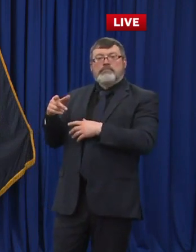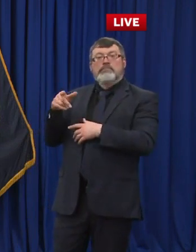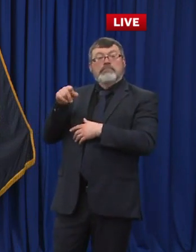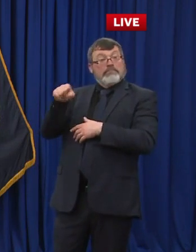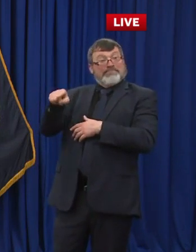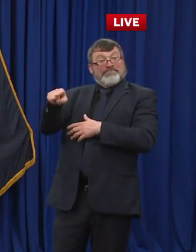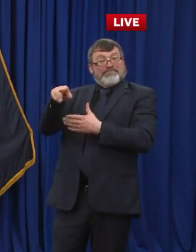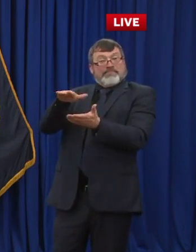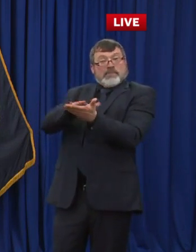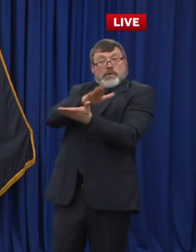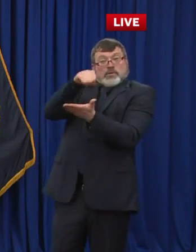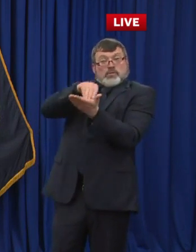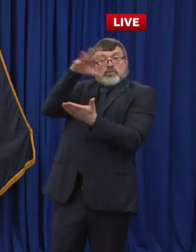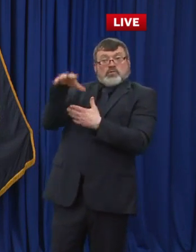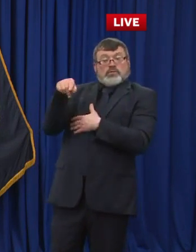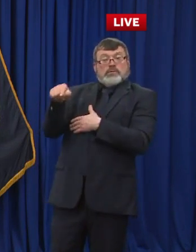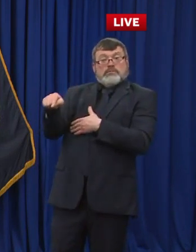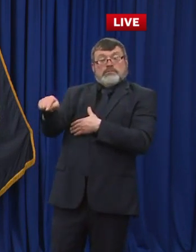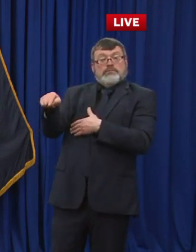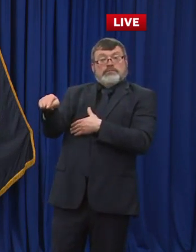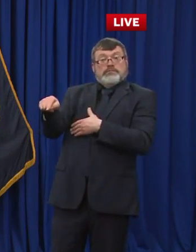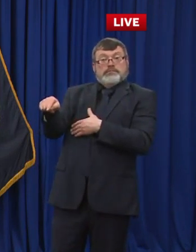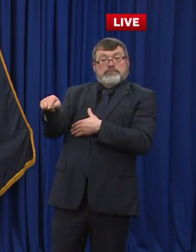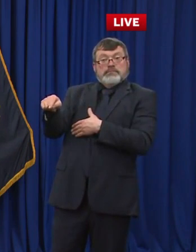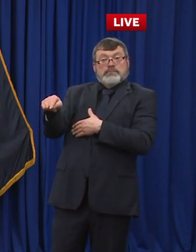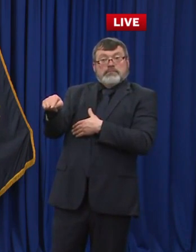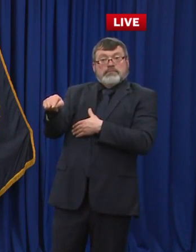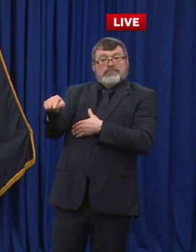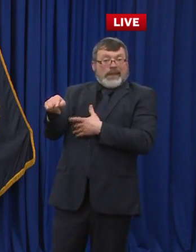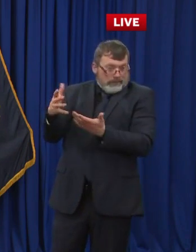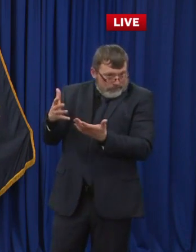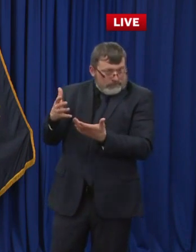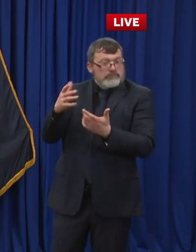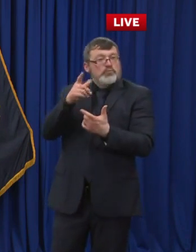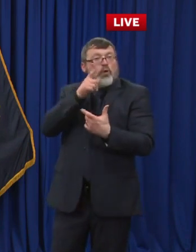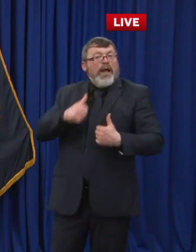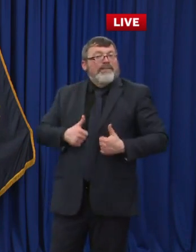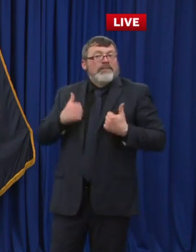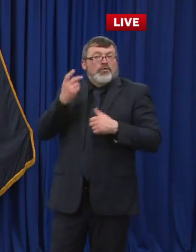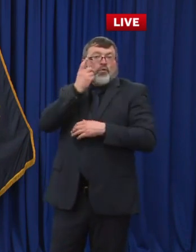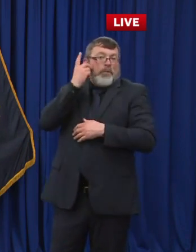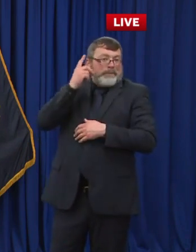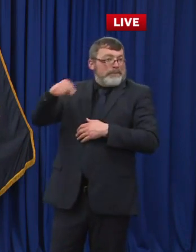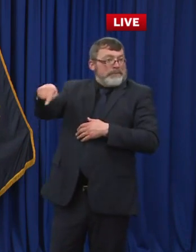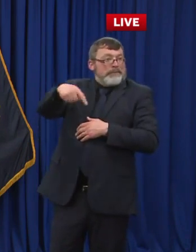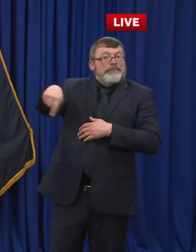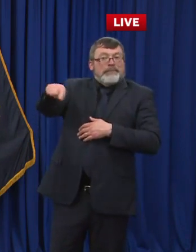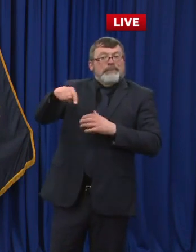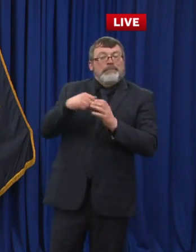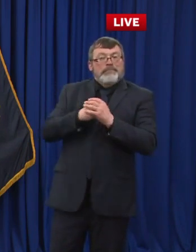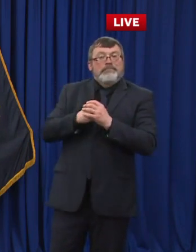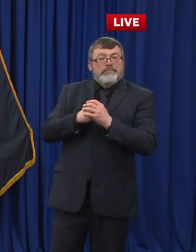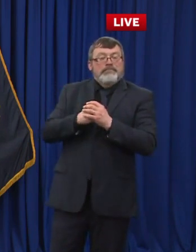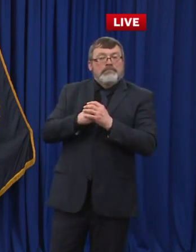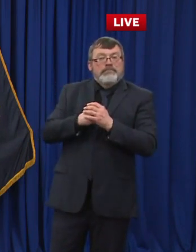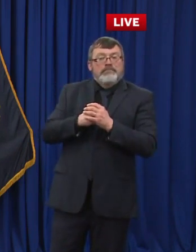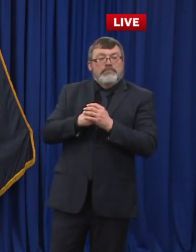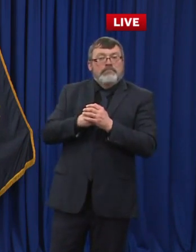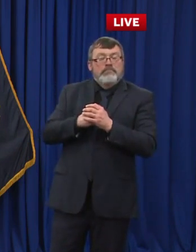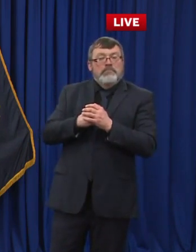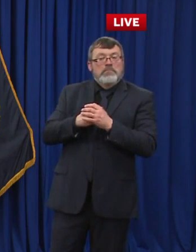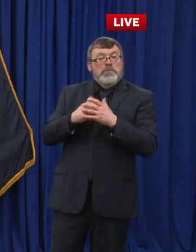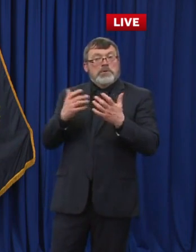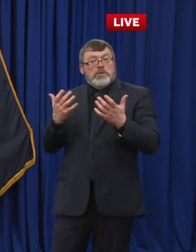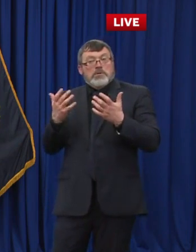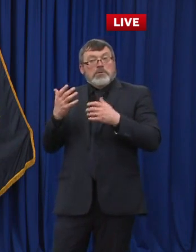education be allowed to let their students leave with quarantine restrictions to go